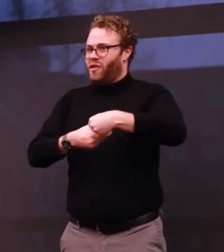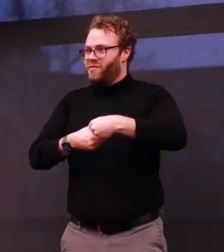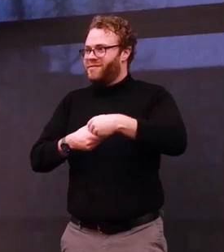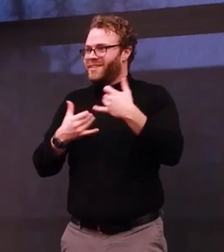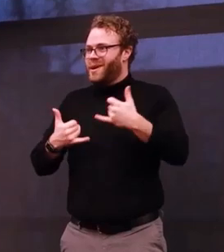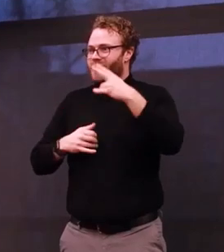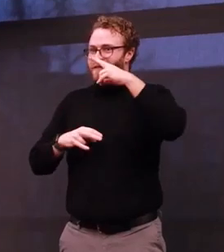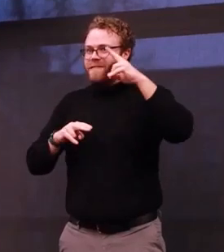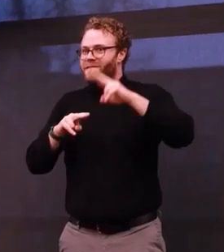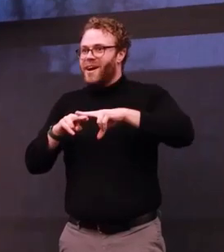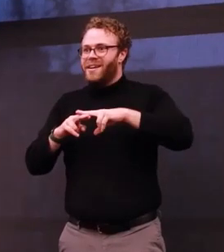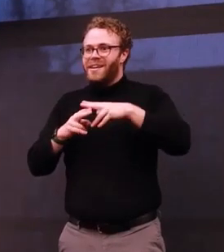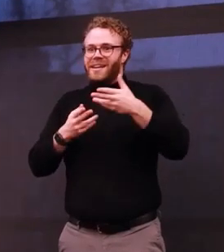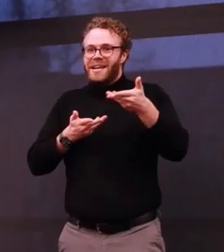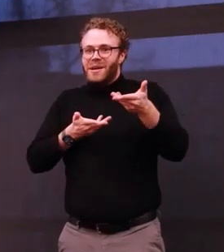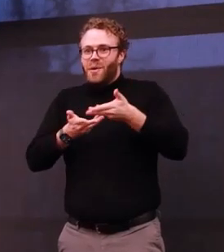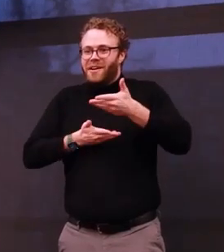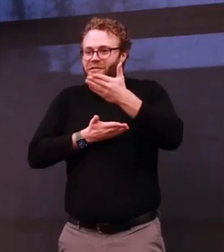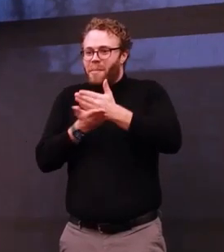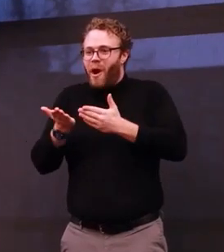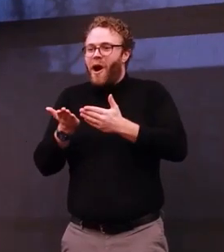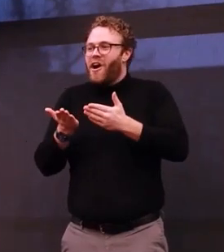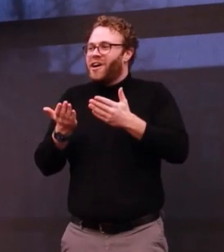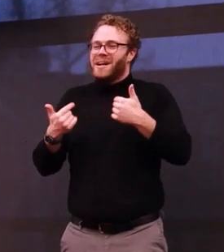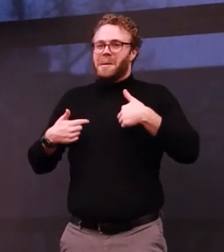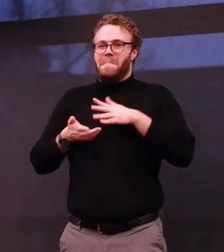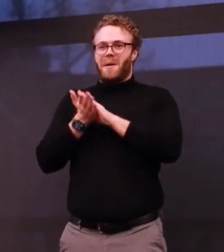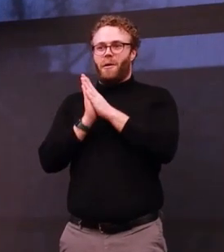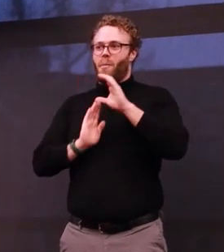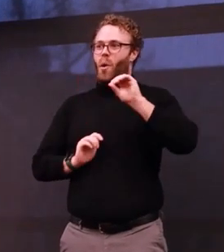where I go Oprah and say, Open your bag! When they give me.